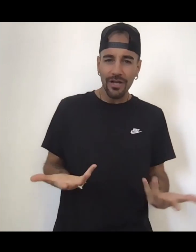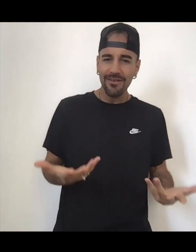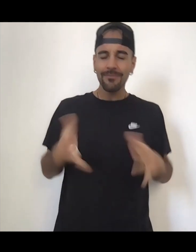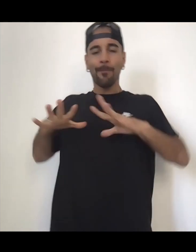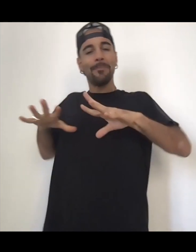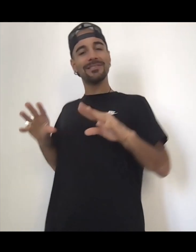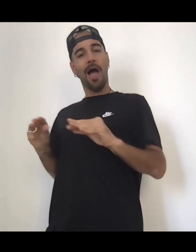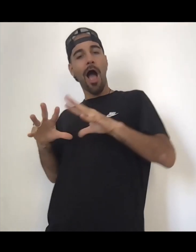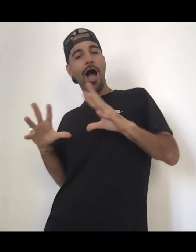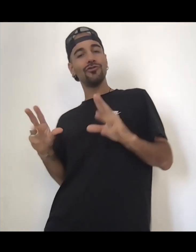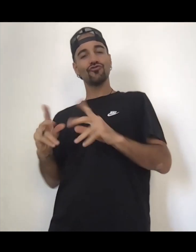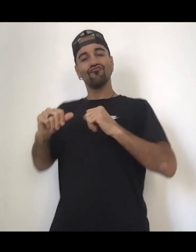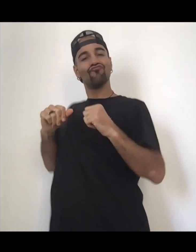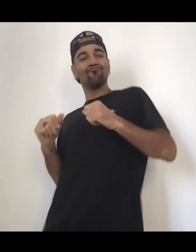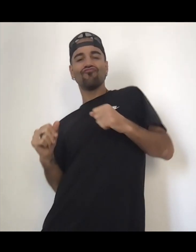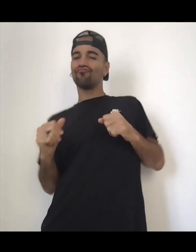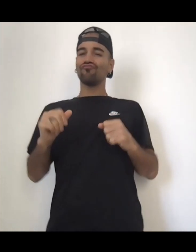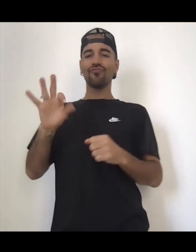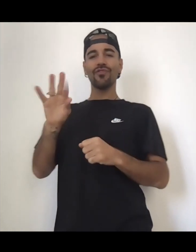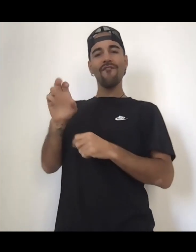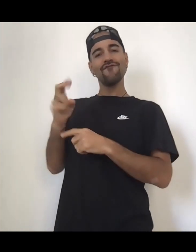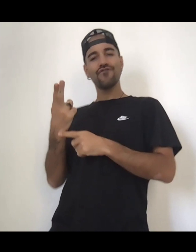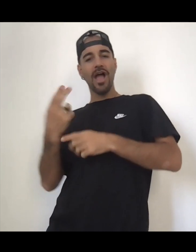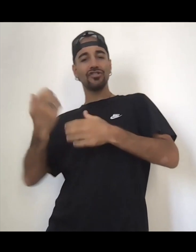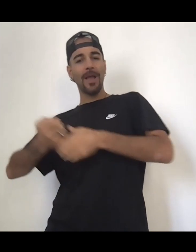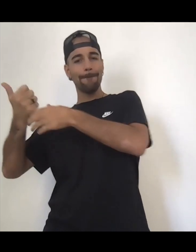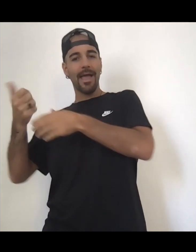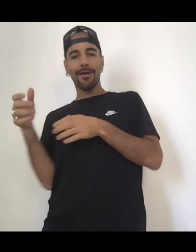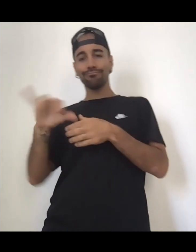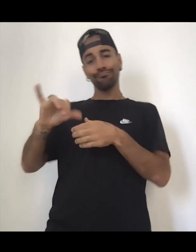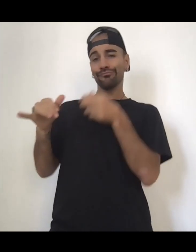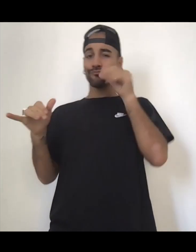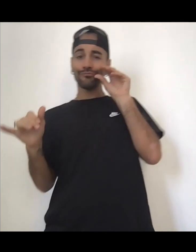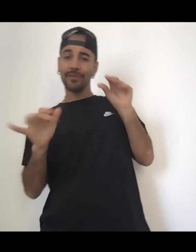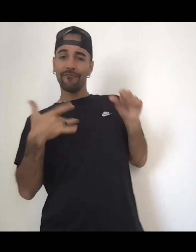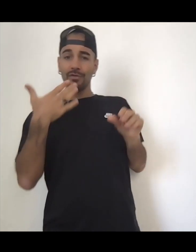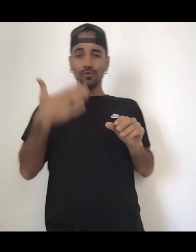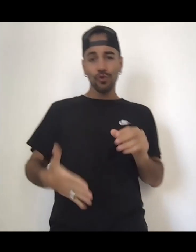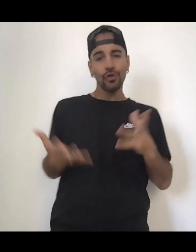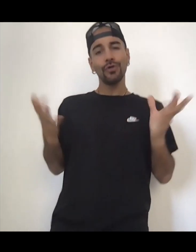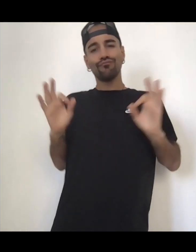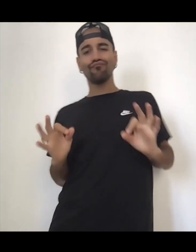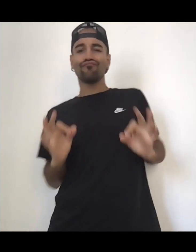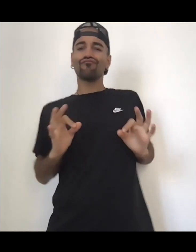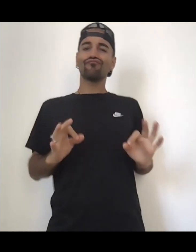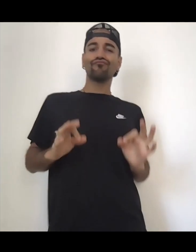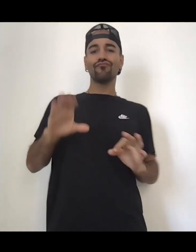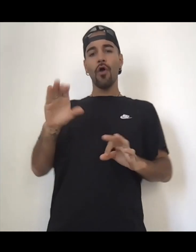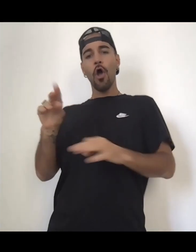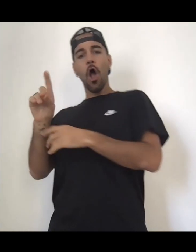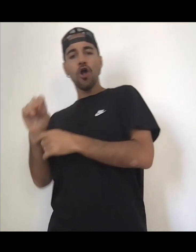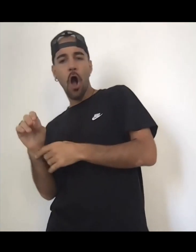Bitch, getting massage feels great. Having some fresh champagne feels great. Sitting in a fucking beautiful